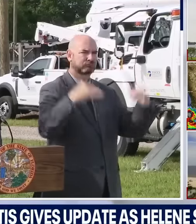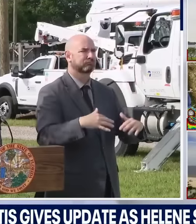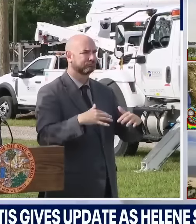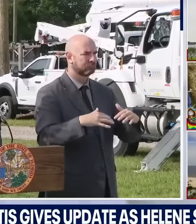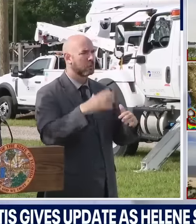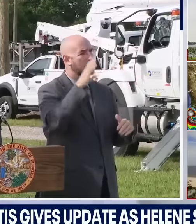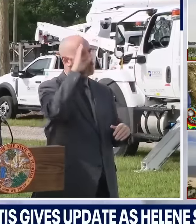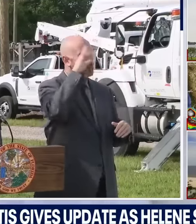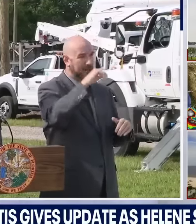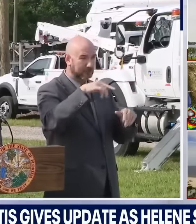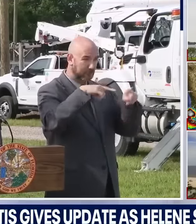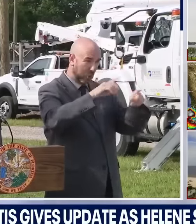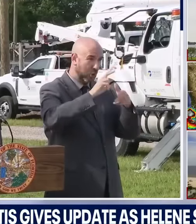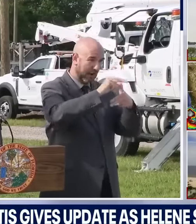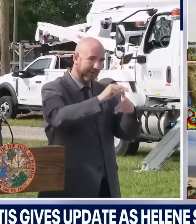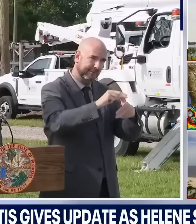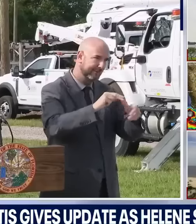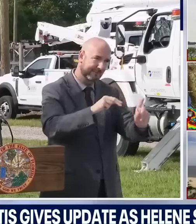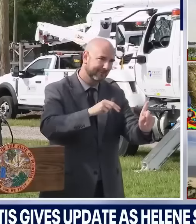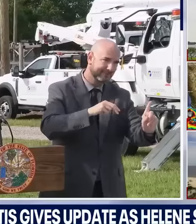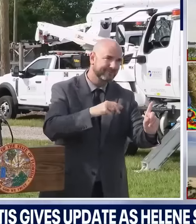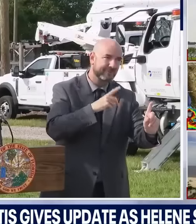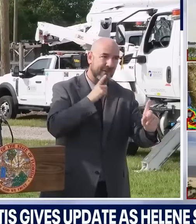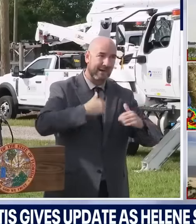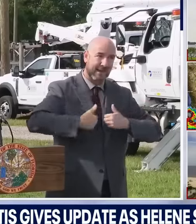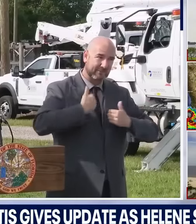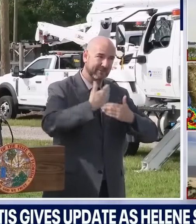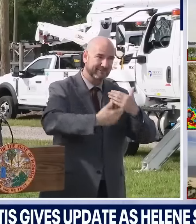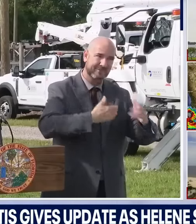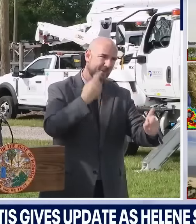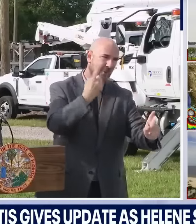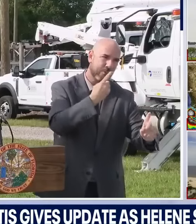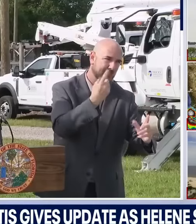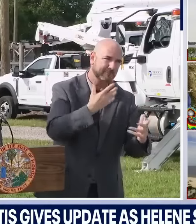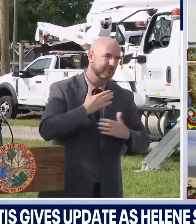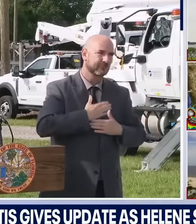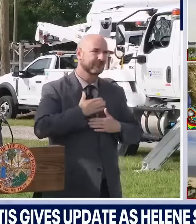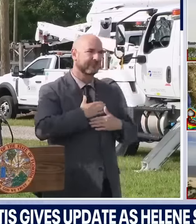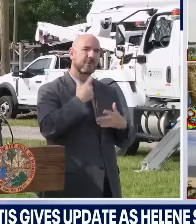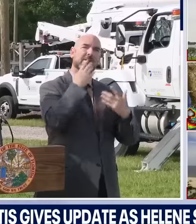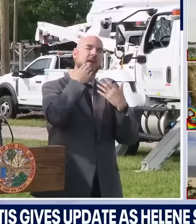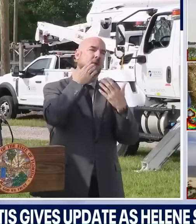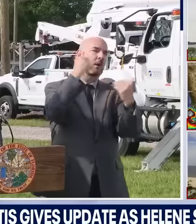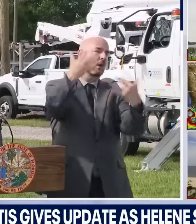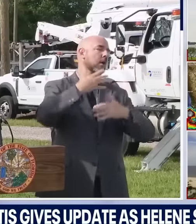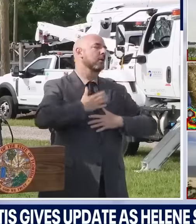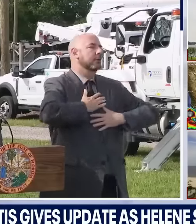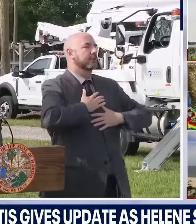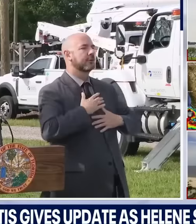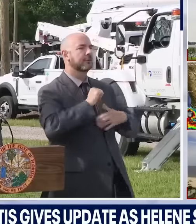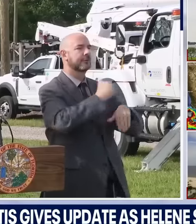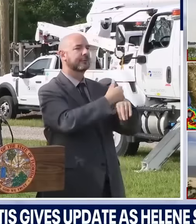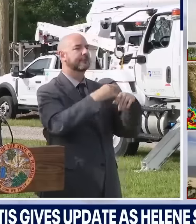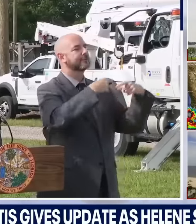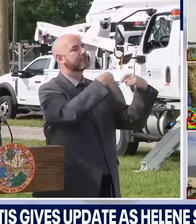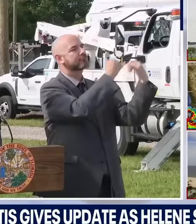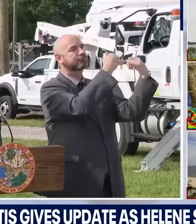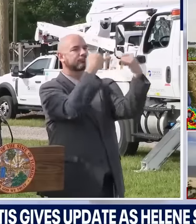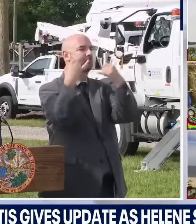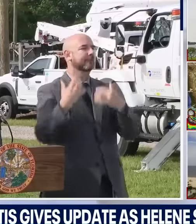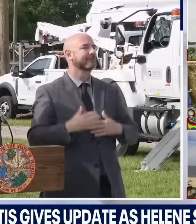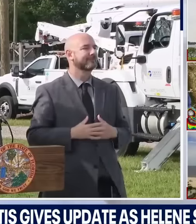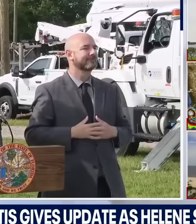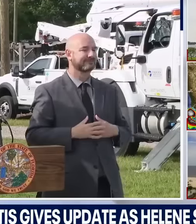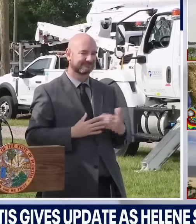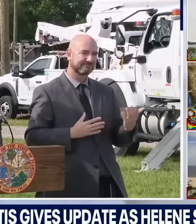in the normal kind of course of life. But the reality is, is so much of our lives now depend on having the lights on